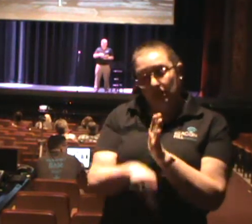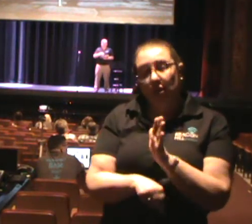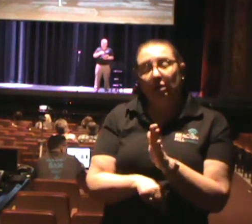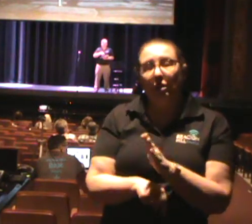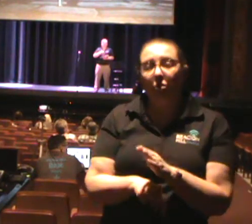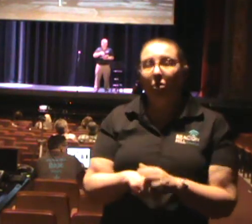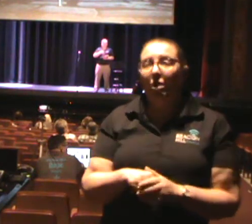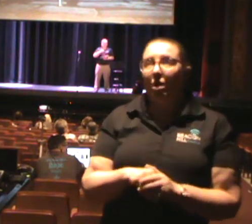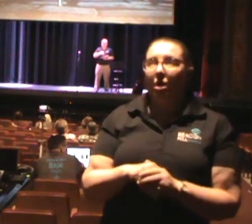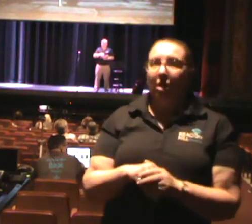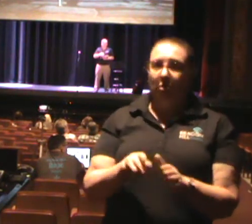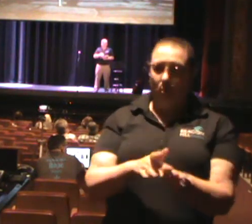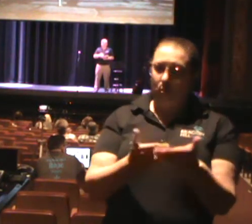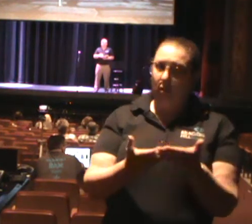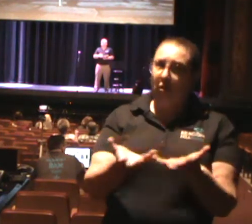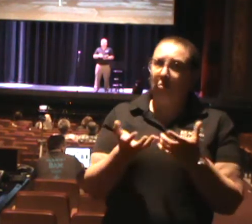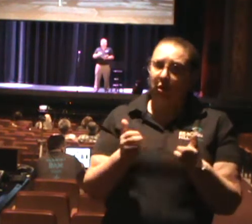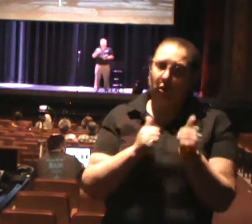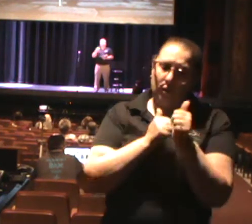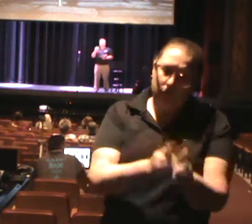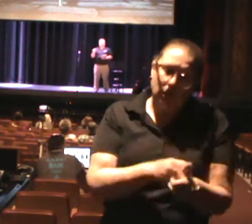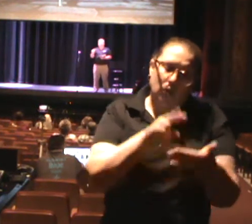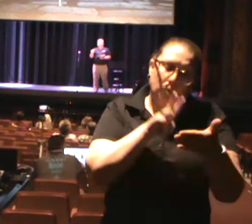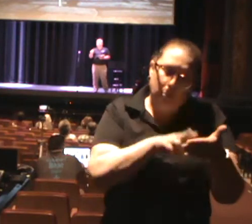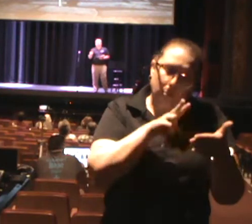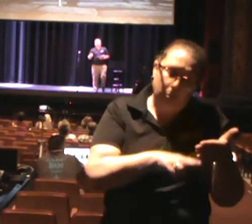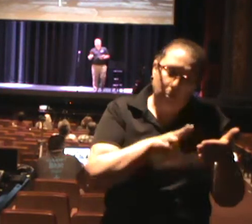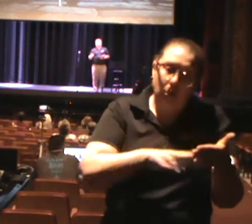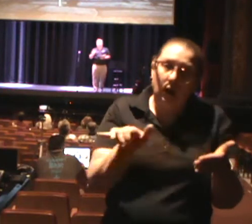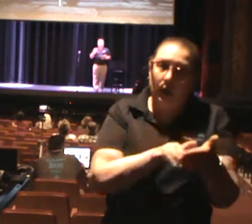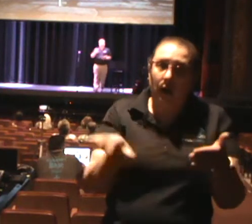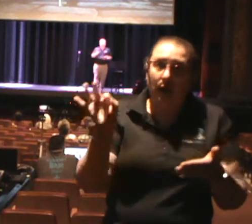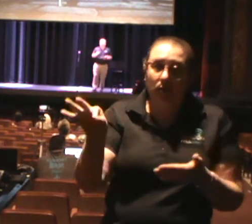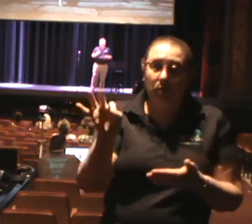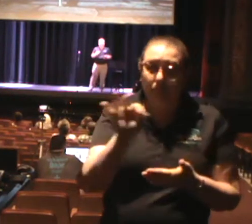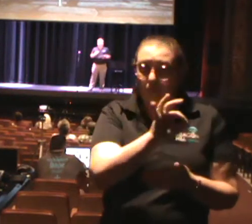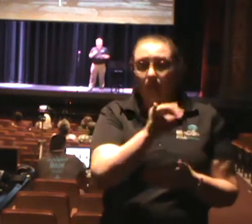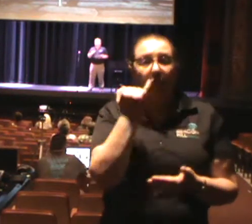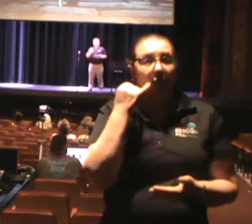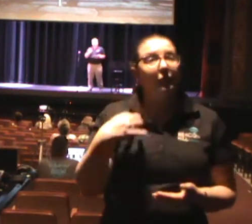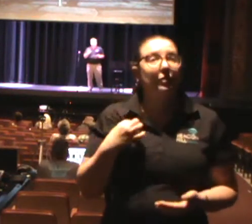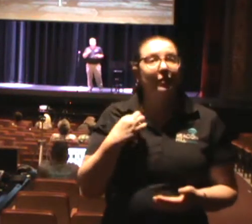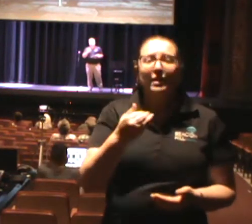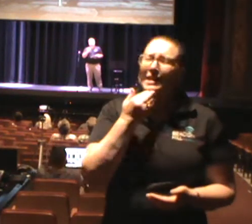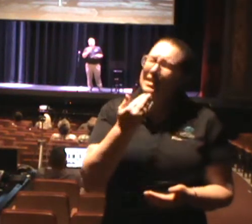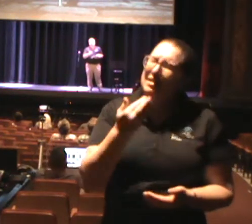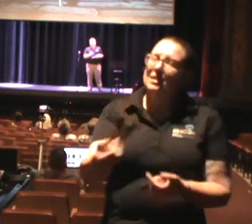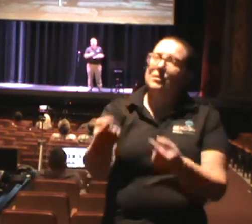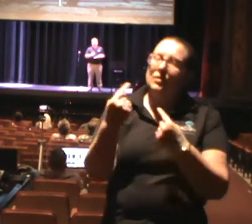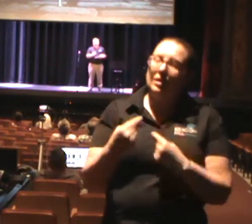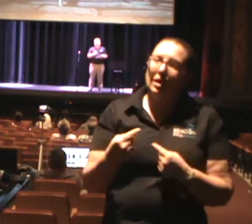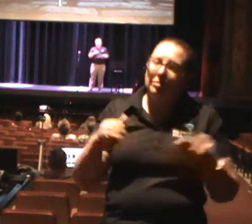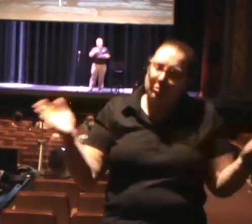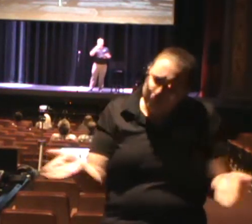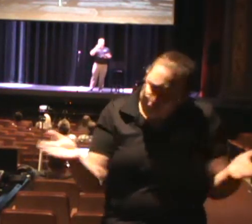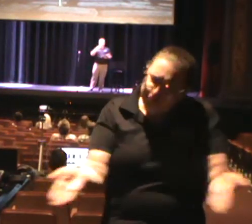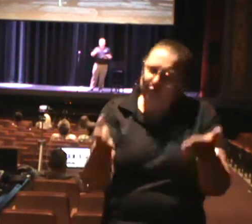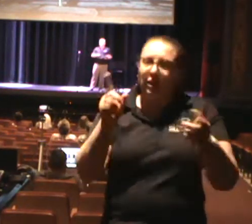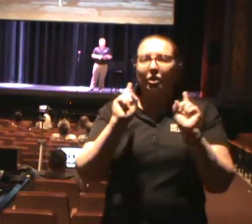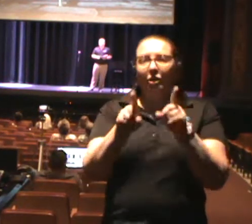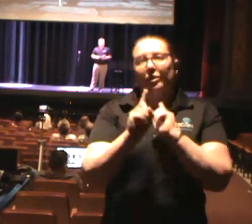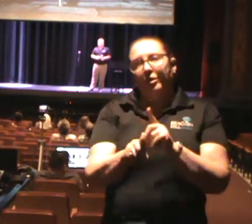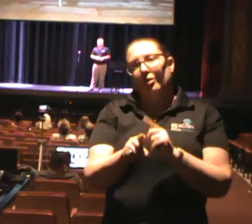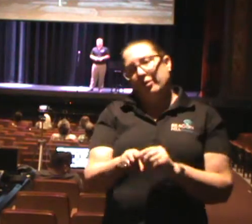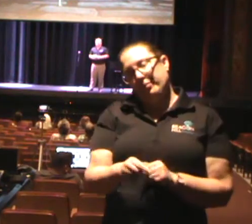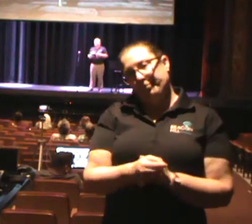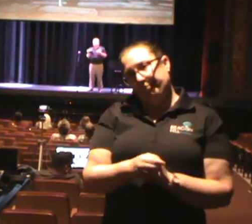the Word of God as it's being preached. And then if you are a guest here today, thank you for coming. I encourage you to go to our Facebook page and